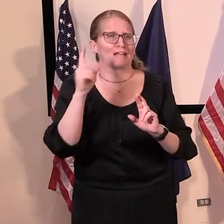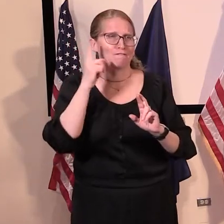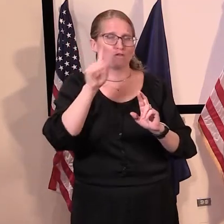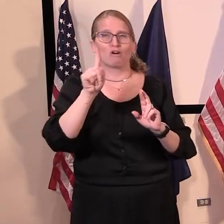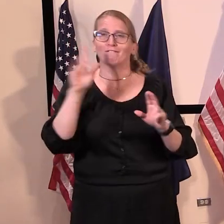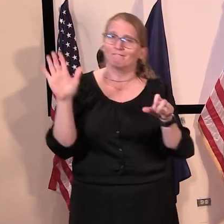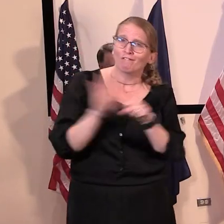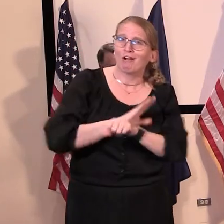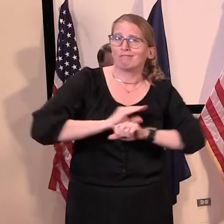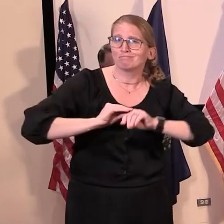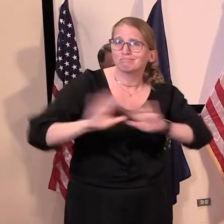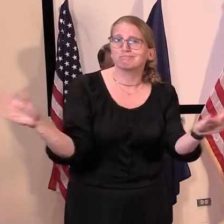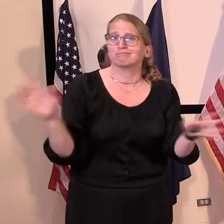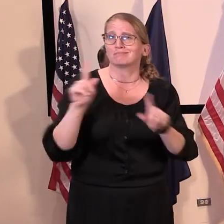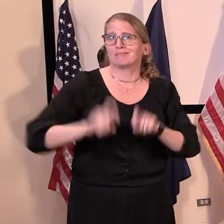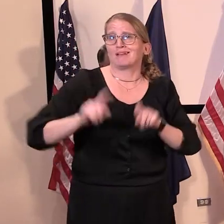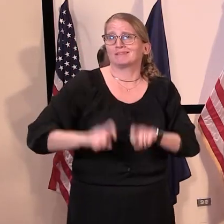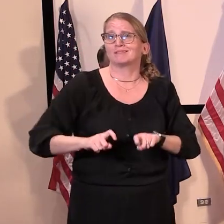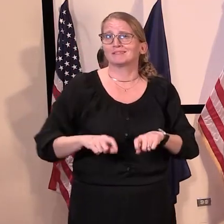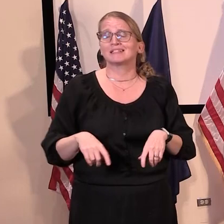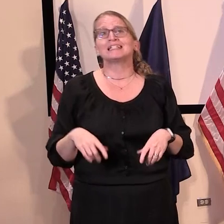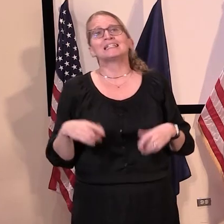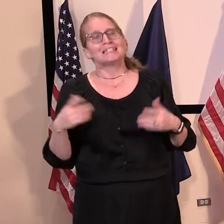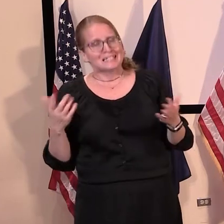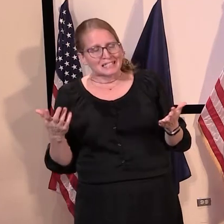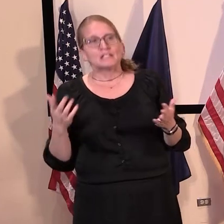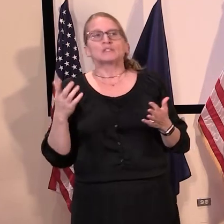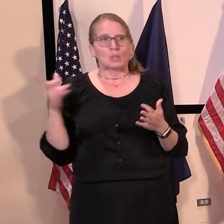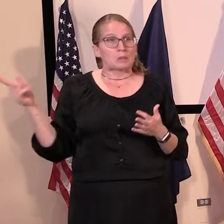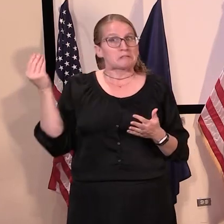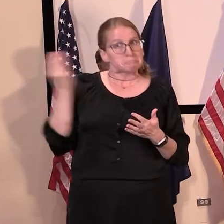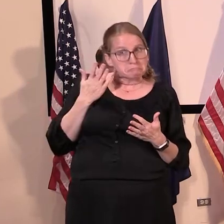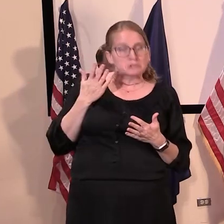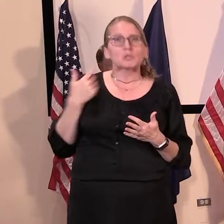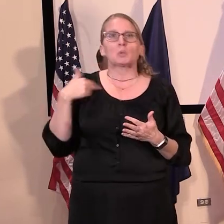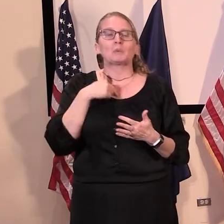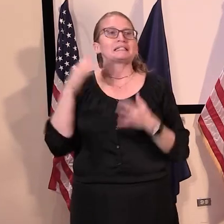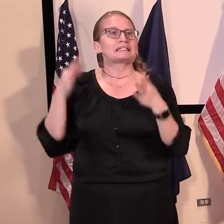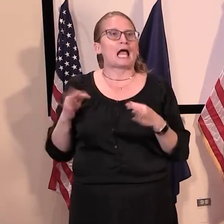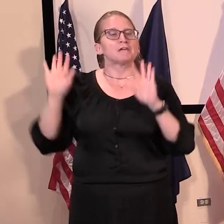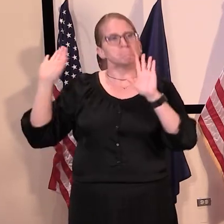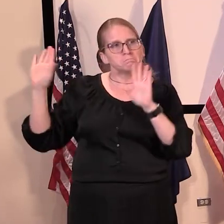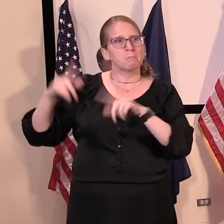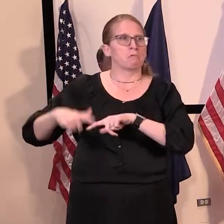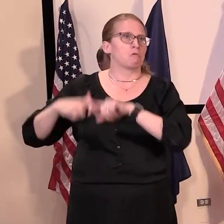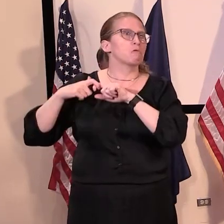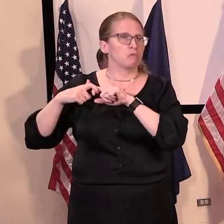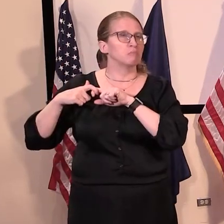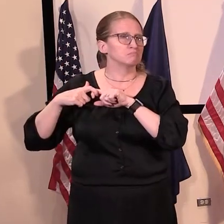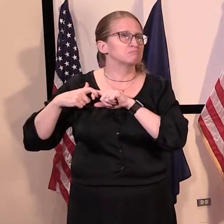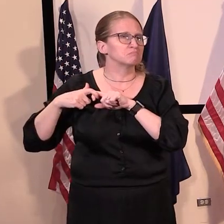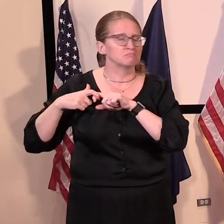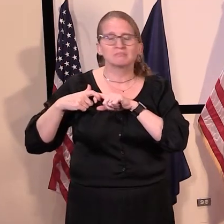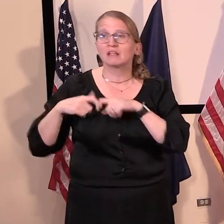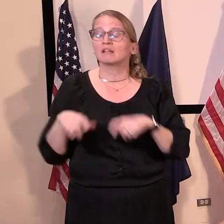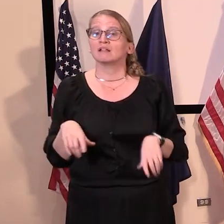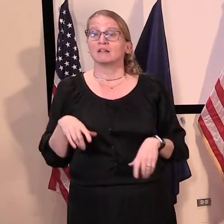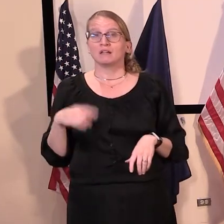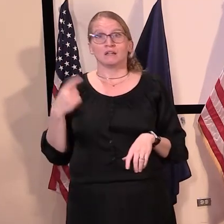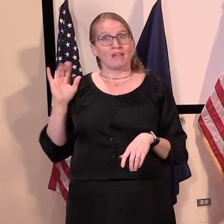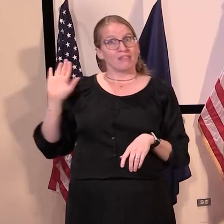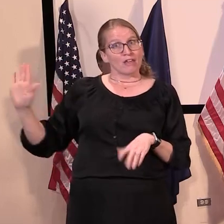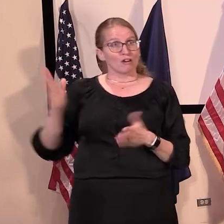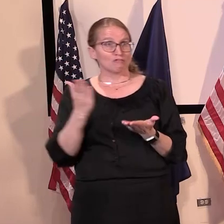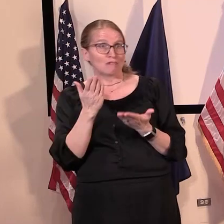and comprehensively. So we elected not to go with it at that point in time. One of their specific recommendations